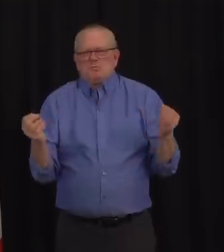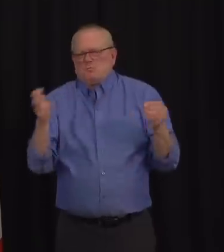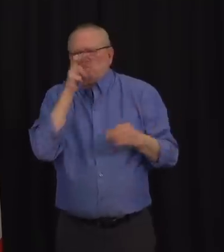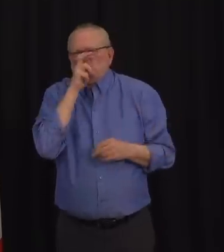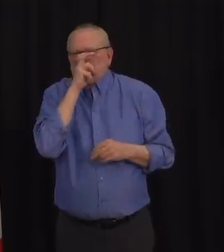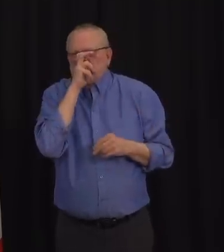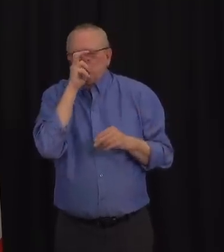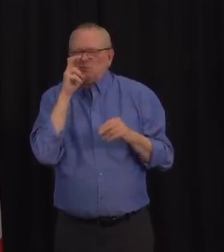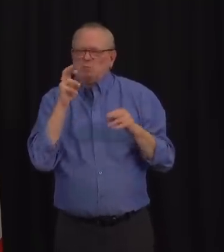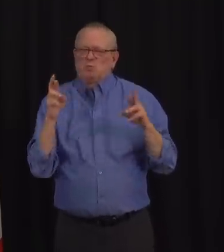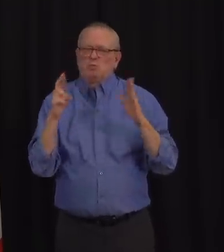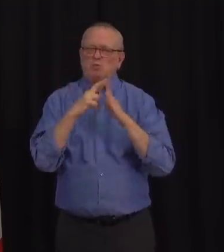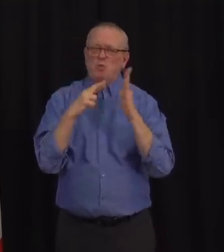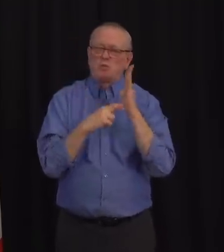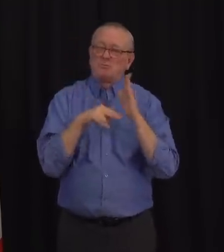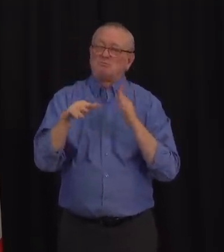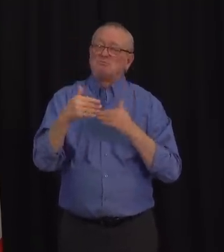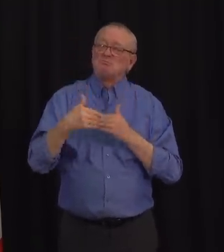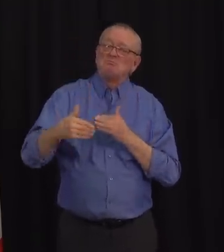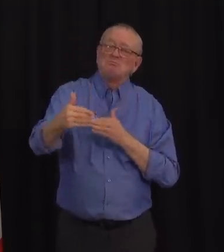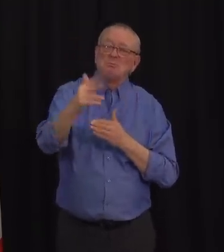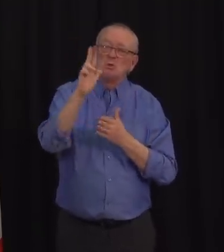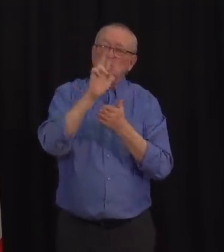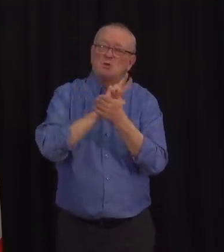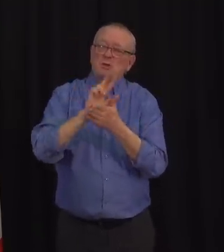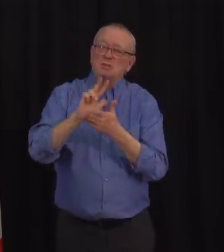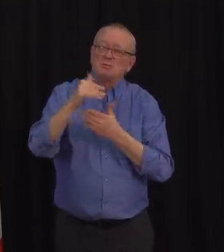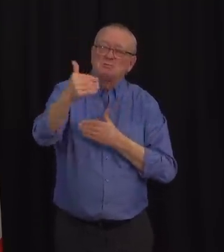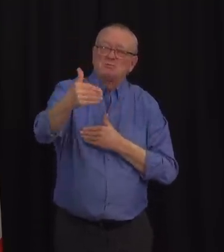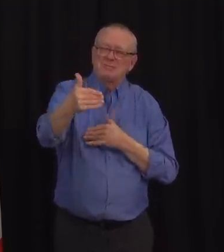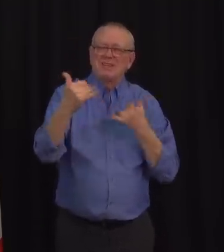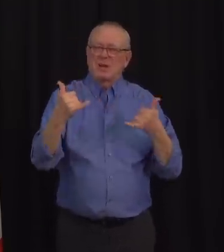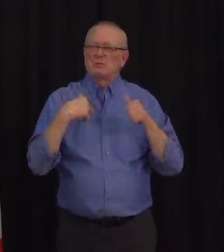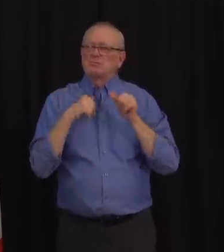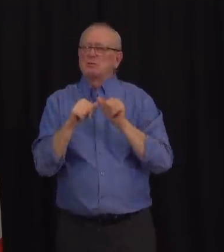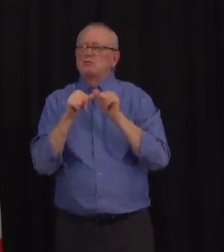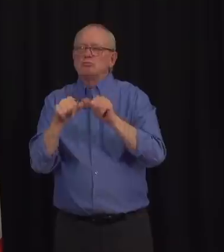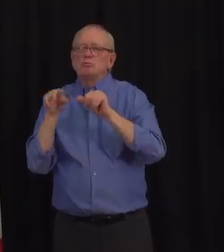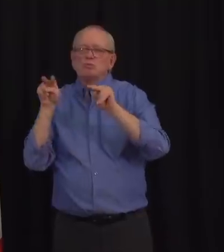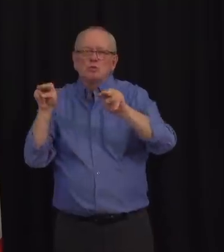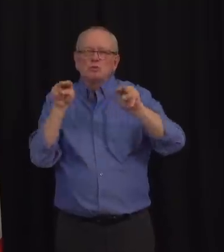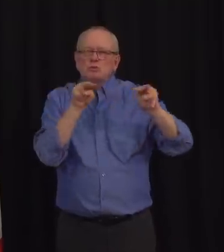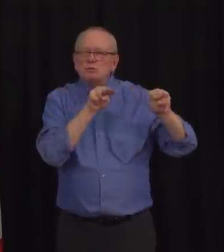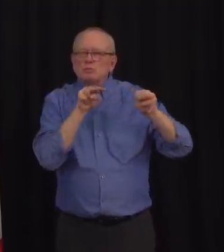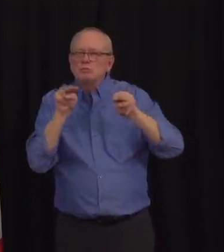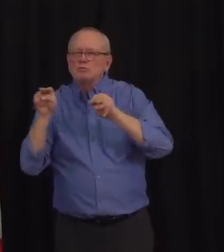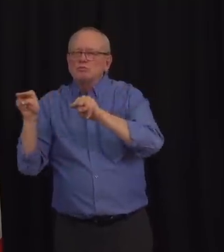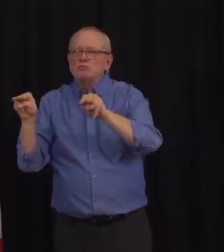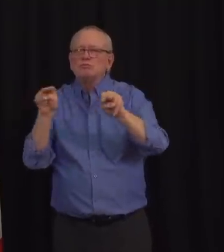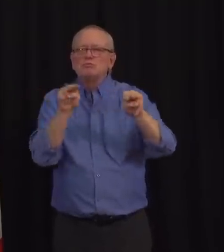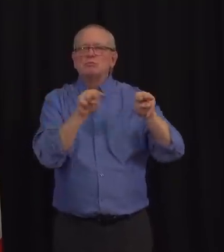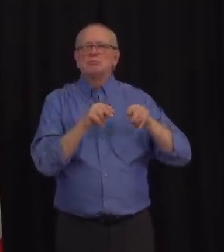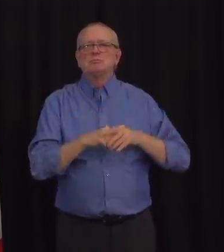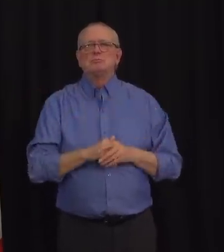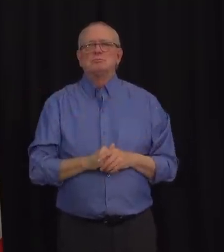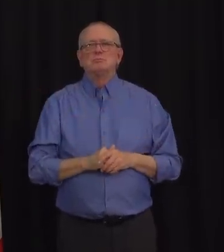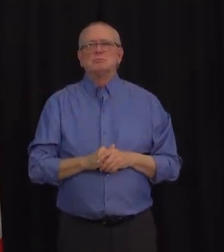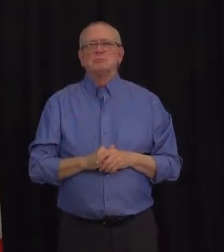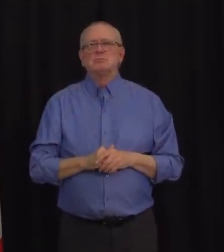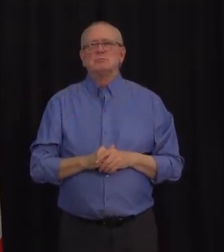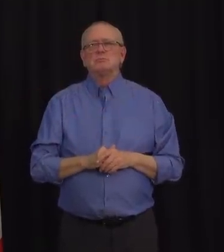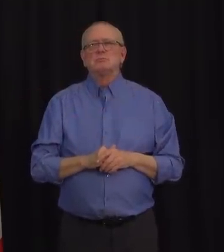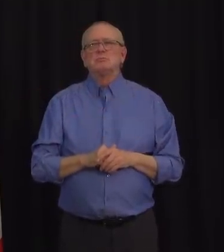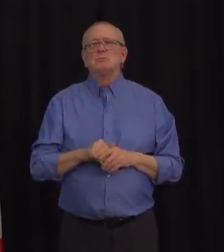And we will continue to assess it, but we're not going to let political pressure or ideological